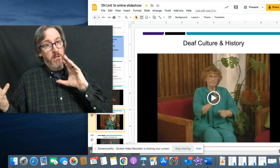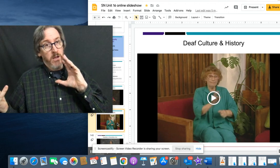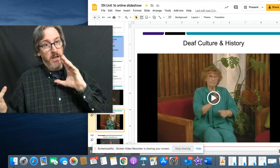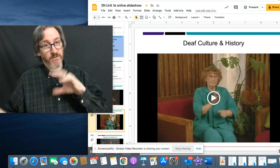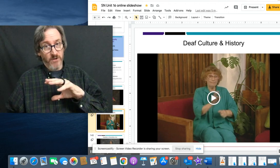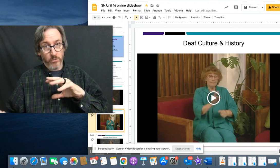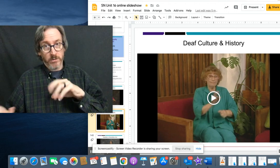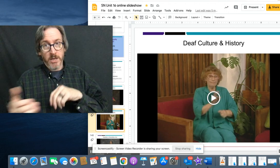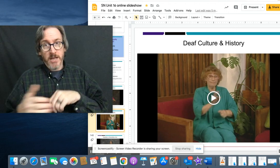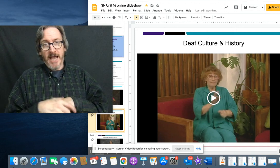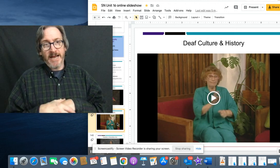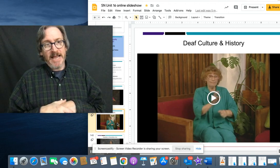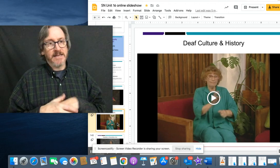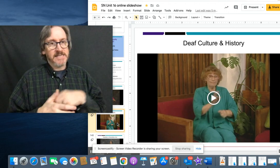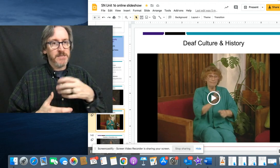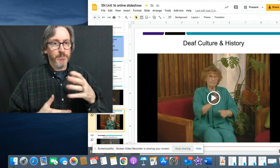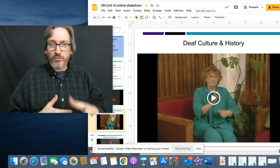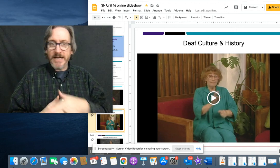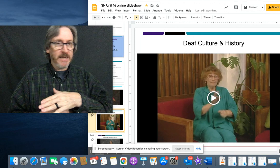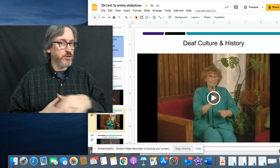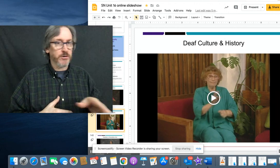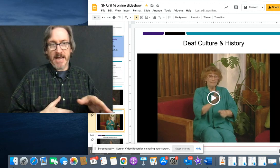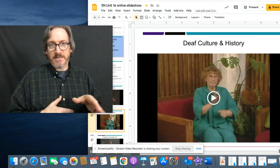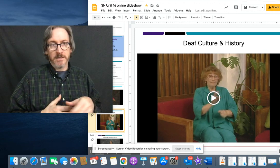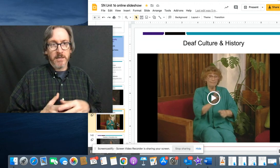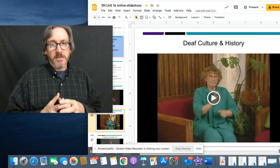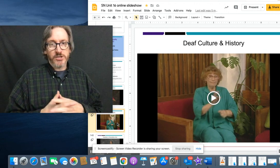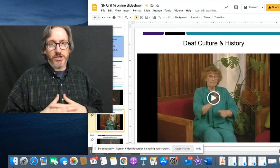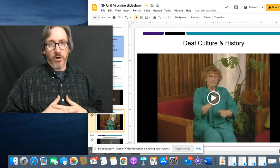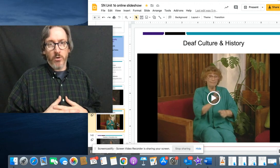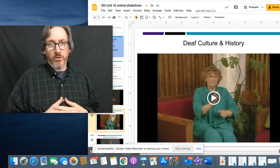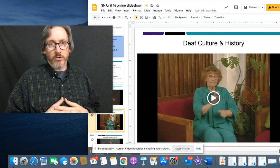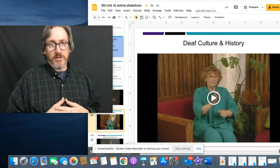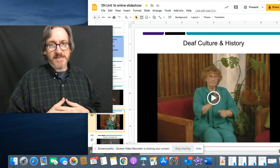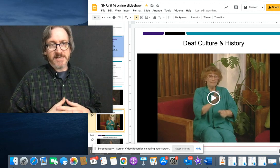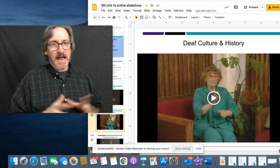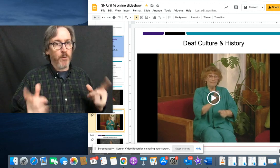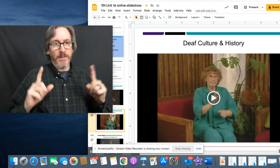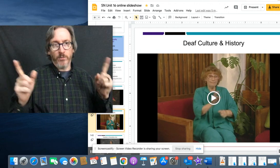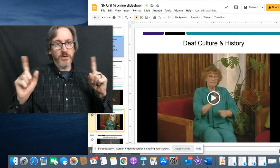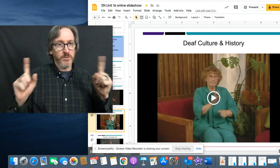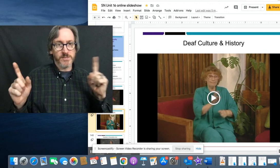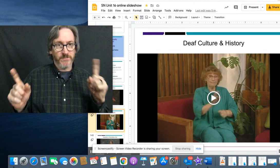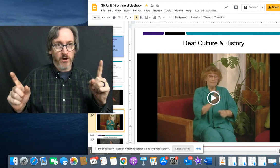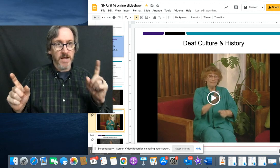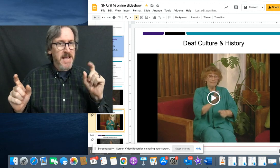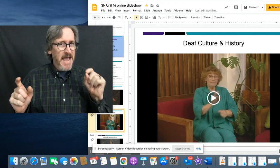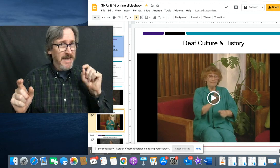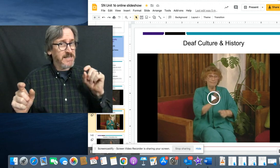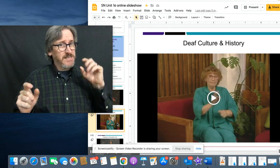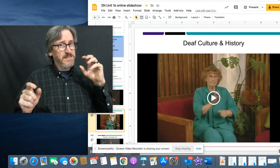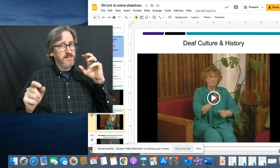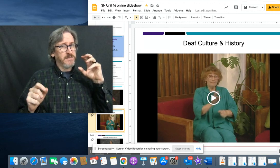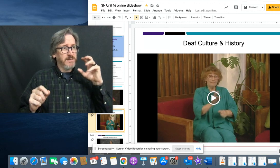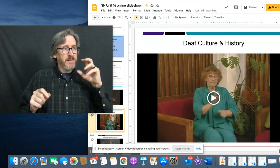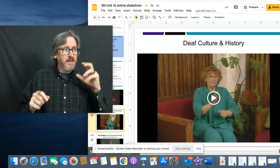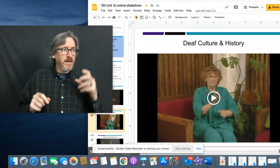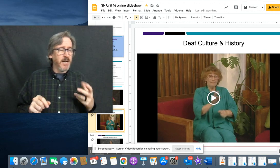the phone. And again, this is pre-internet. So this is how people would use the phone. And